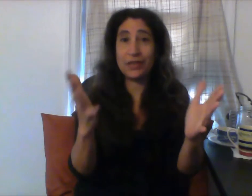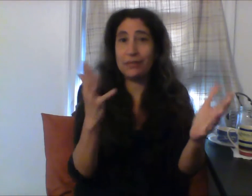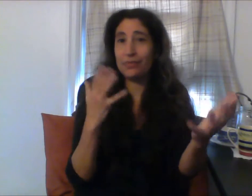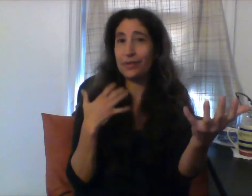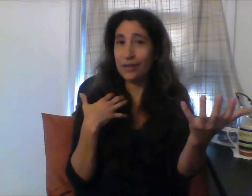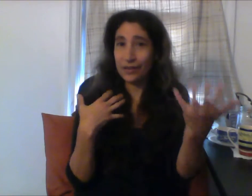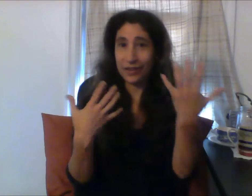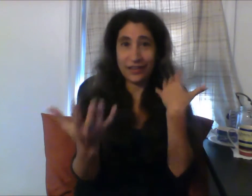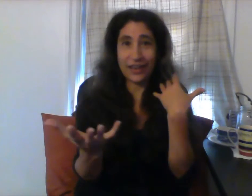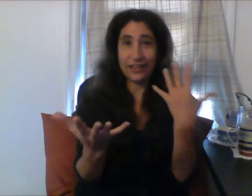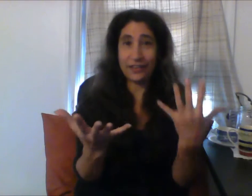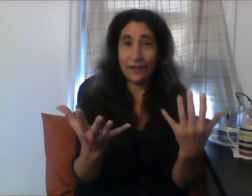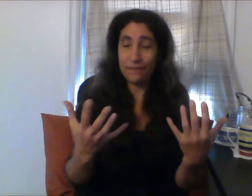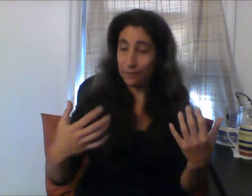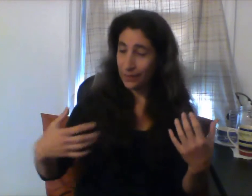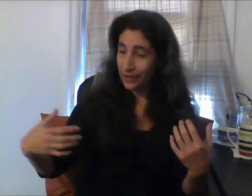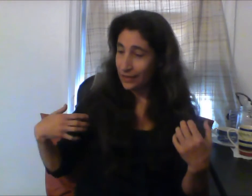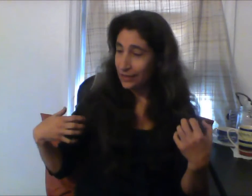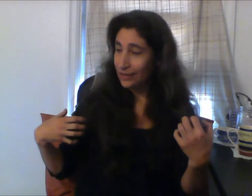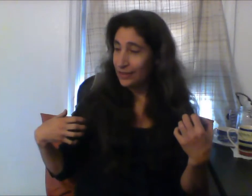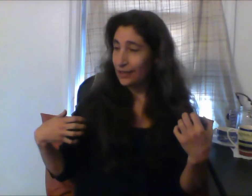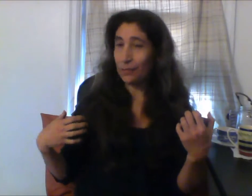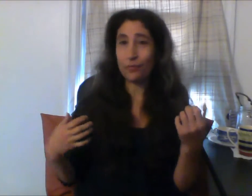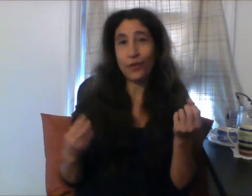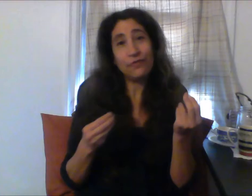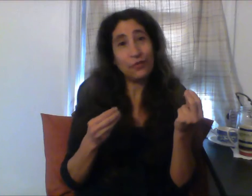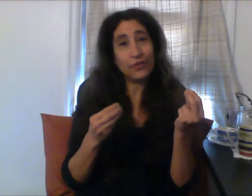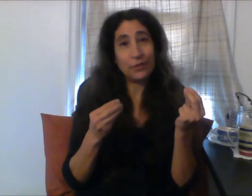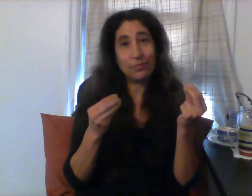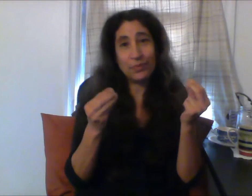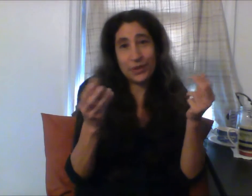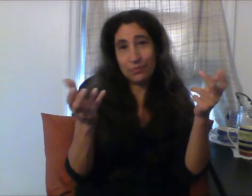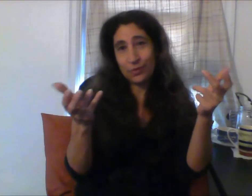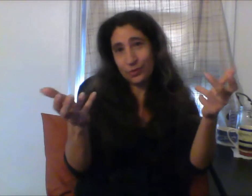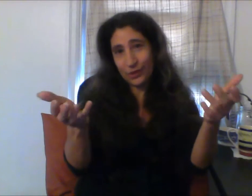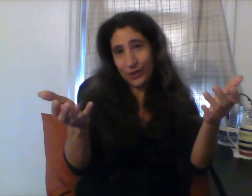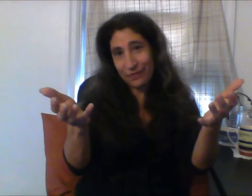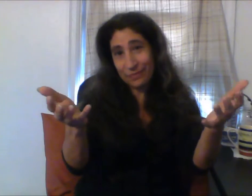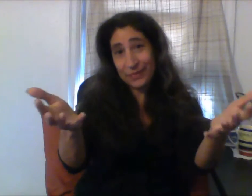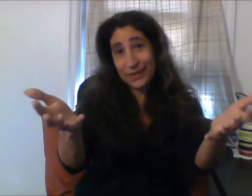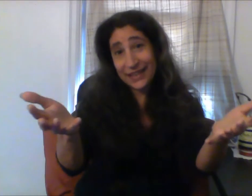people that I love. And I'm grateful for the people who love me.